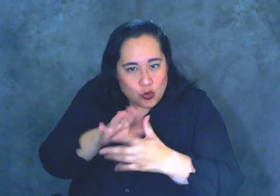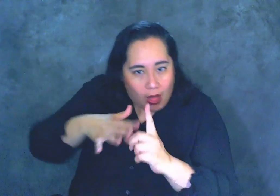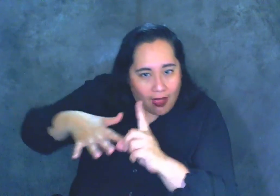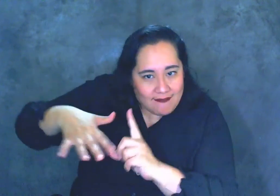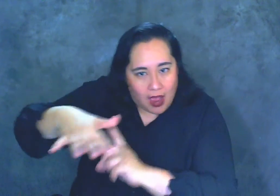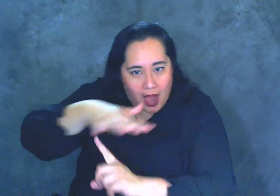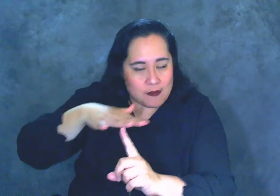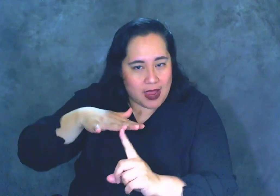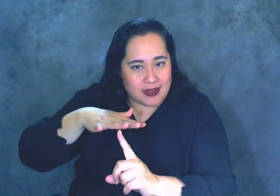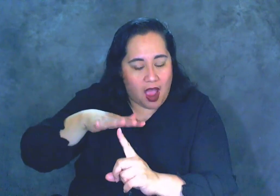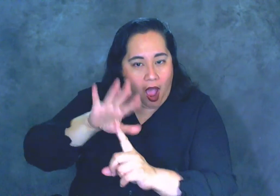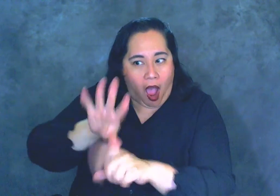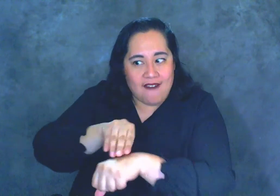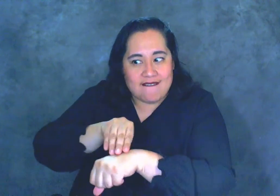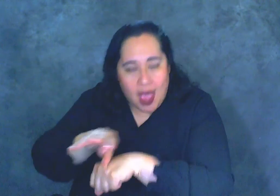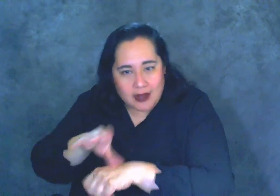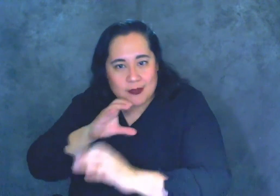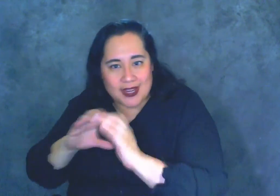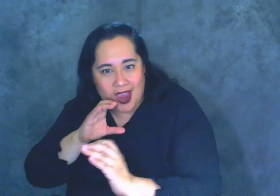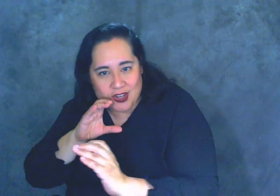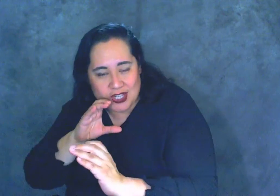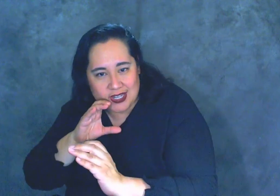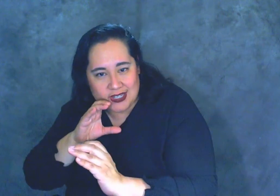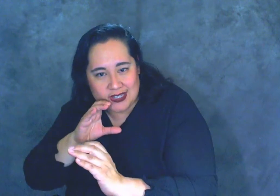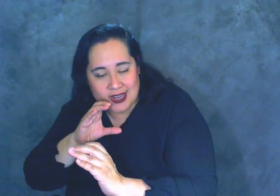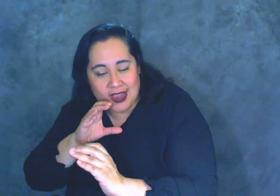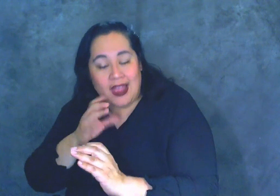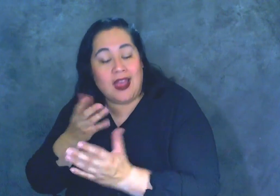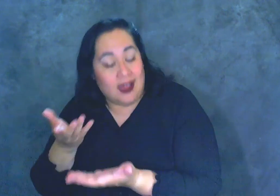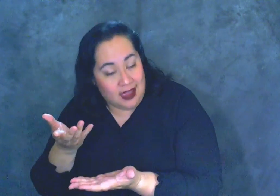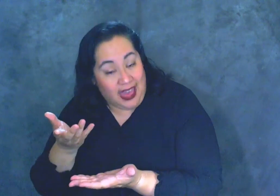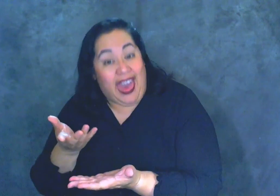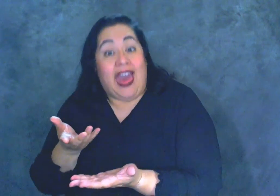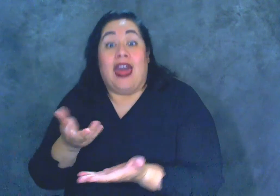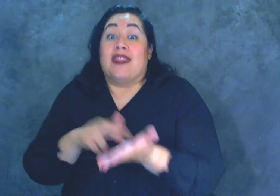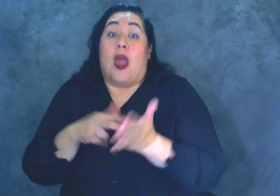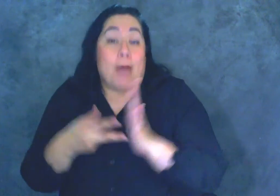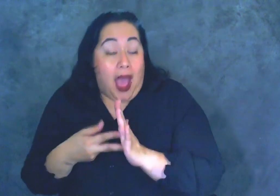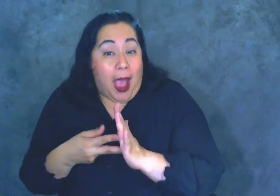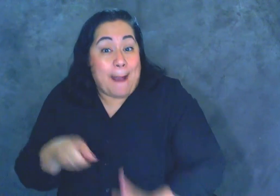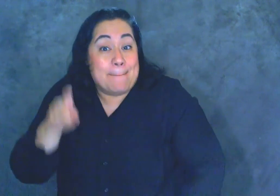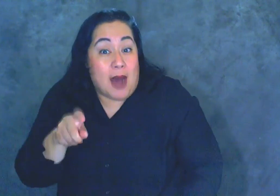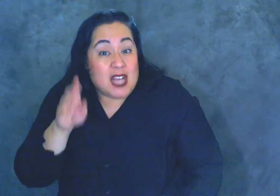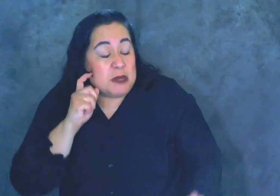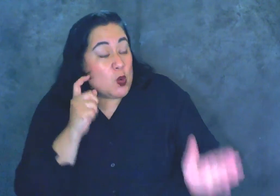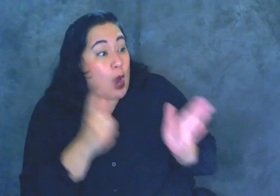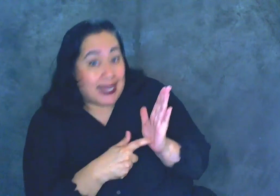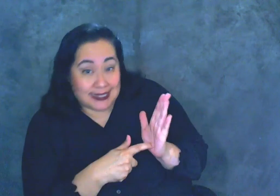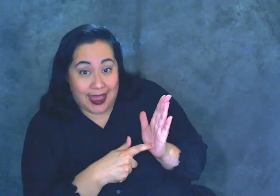affect communication and thereby must be recognized and